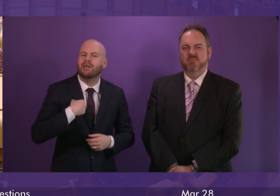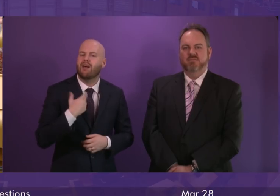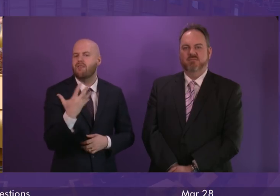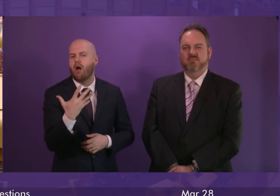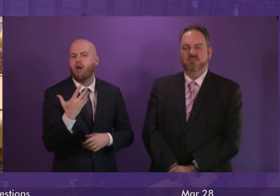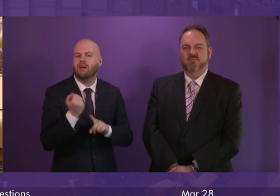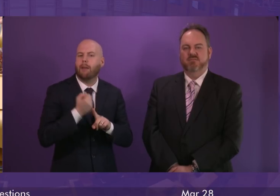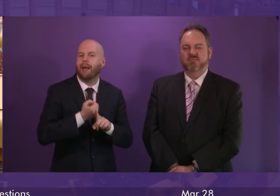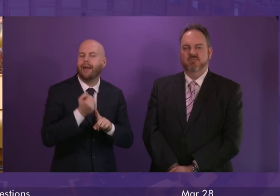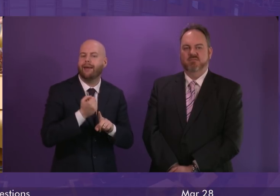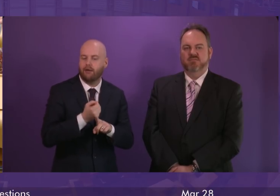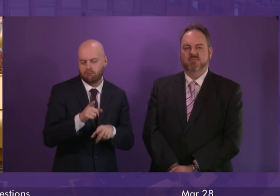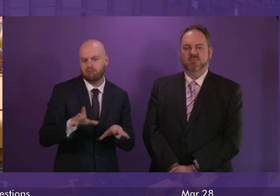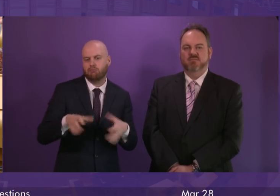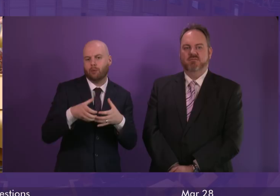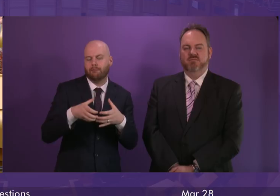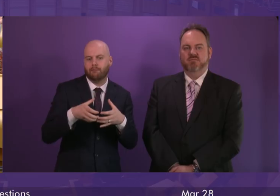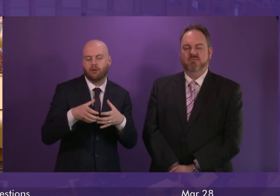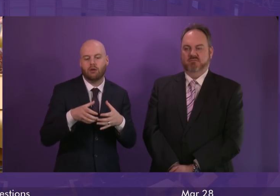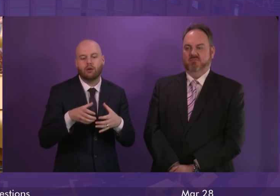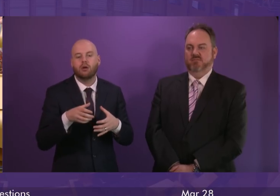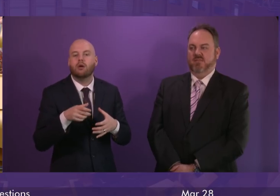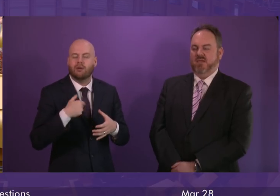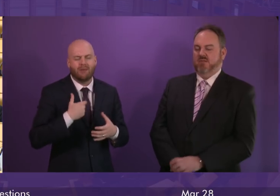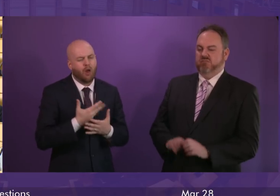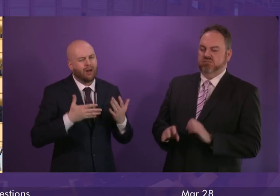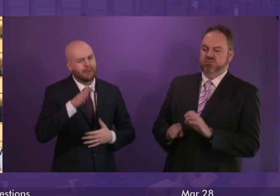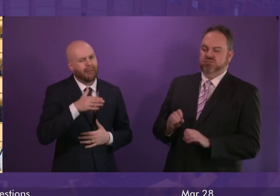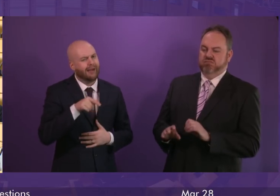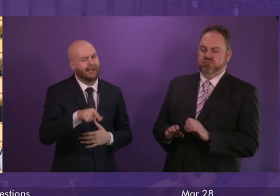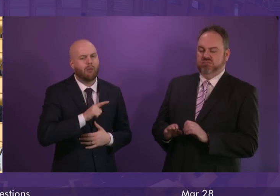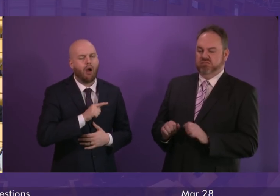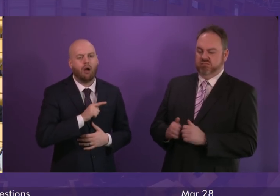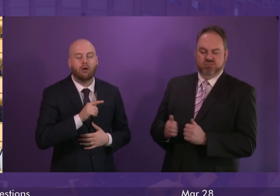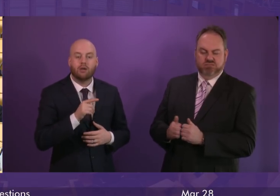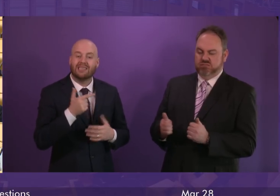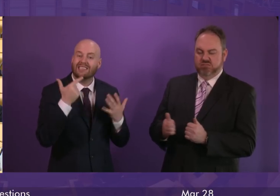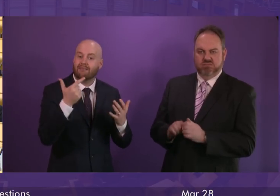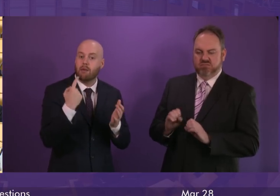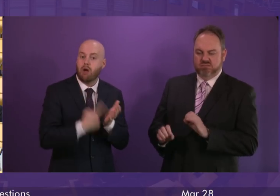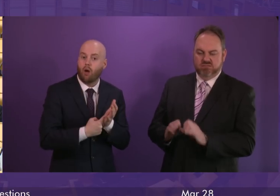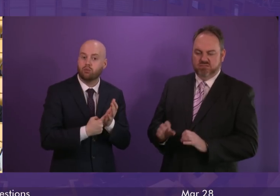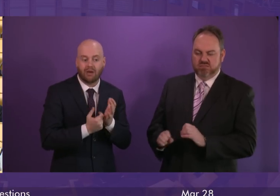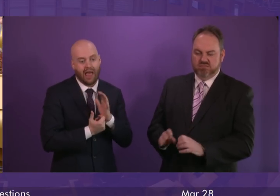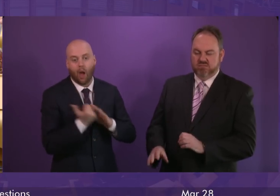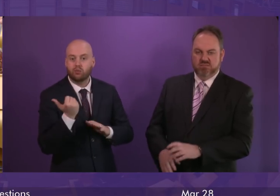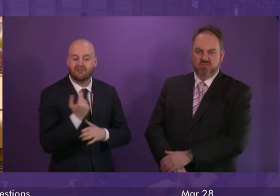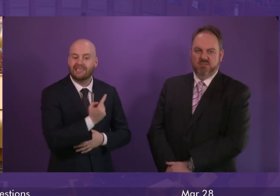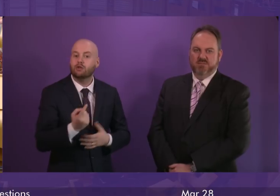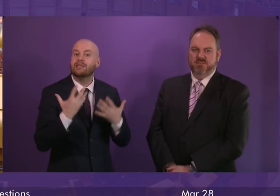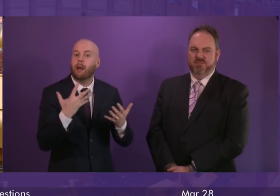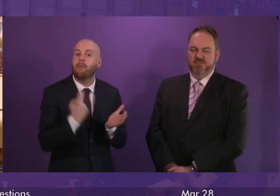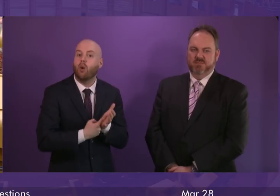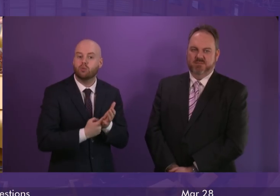that, what we do see is that £7 out of every £10 of that would be spent on families